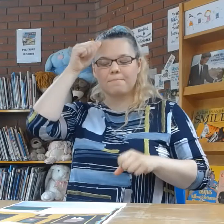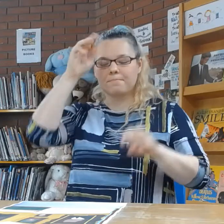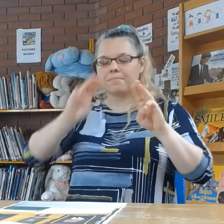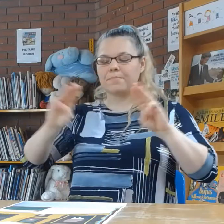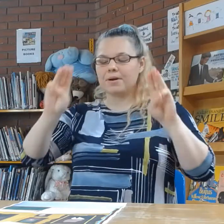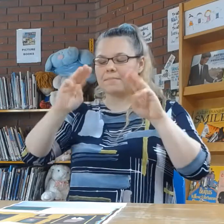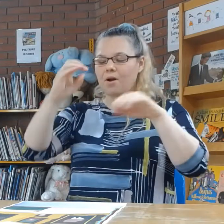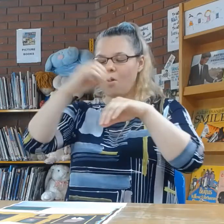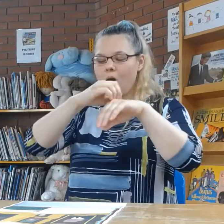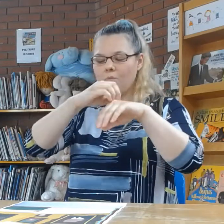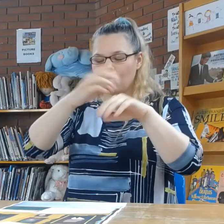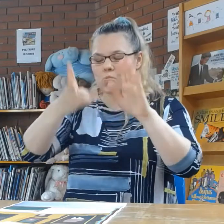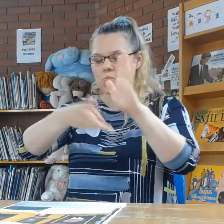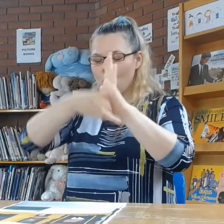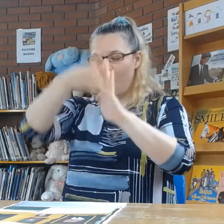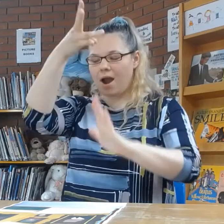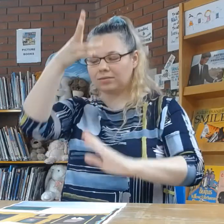walls.